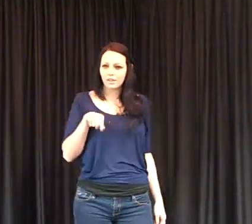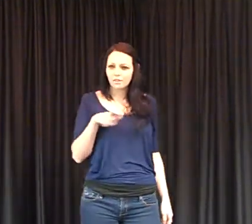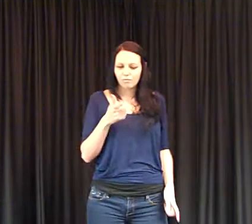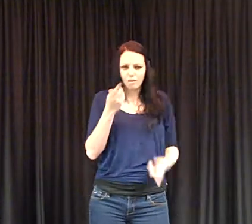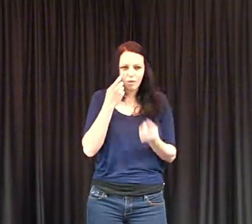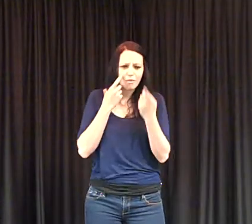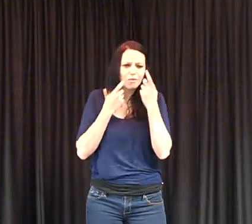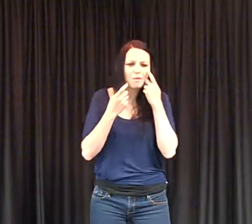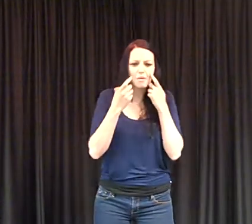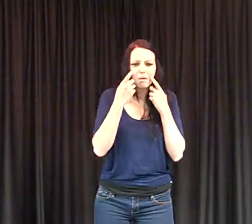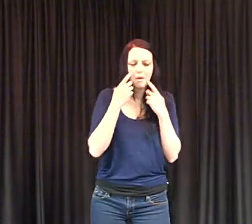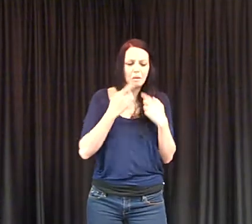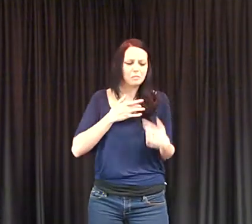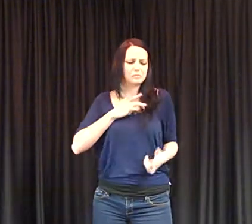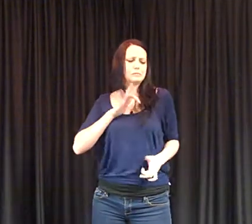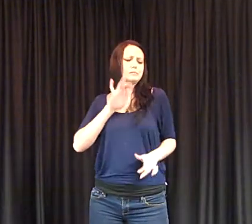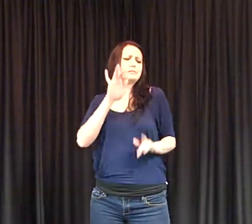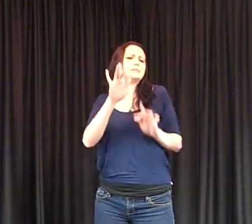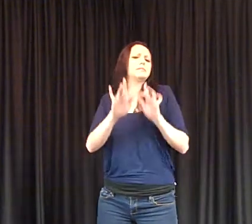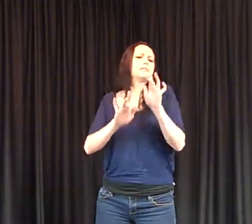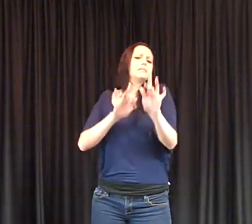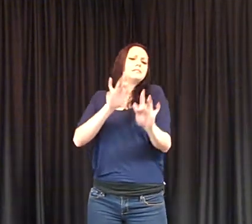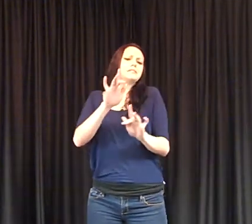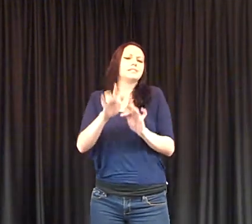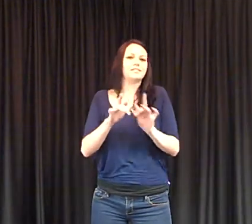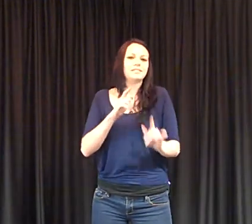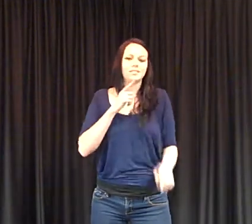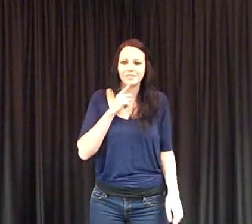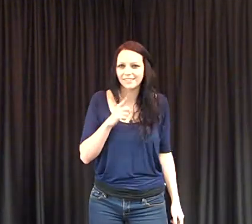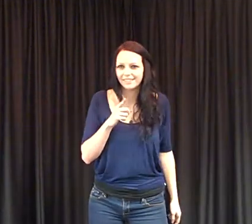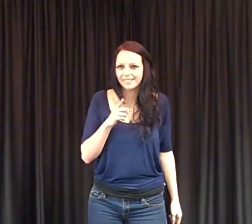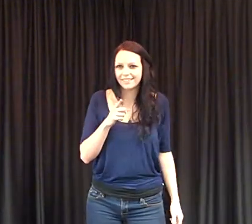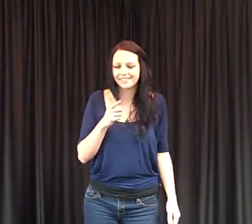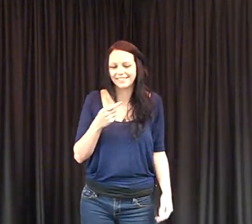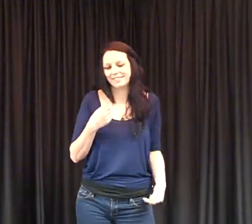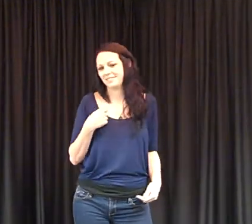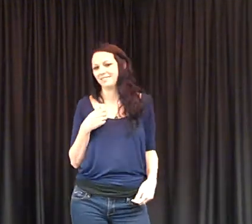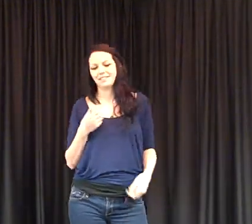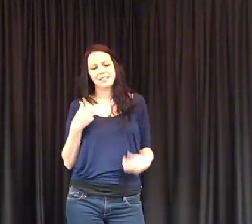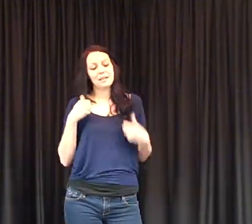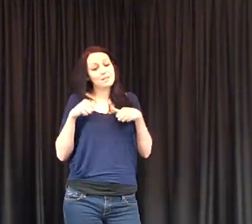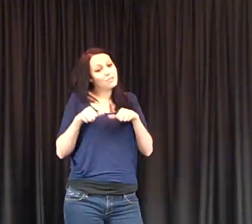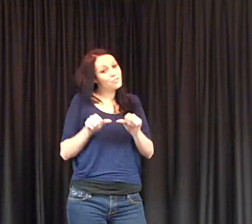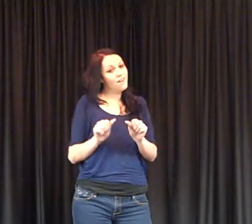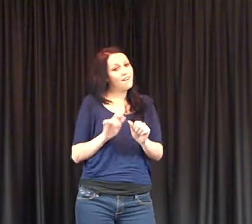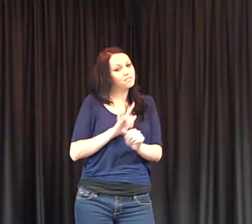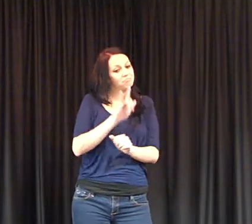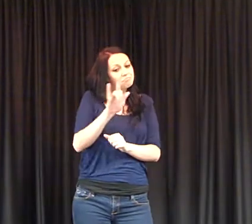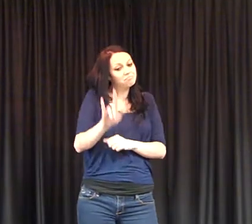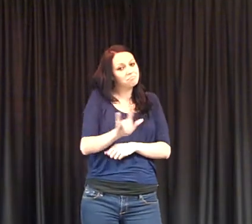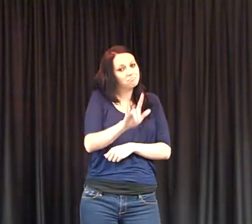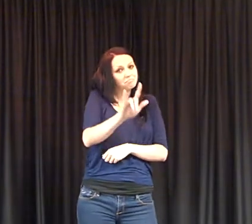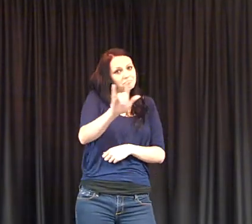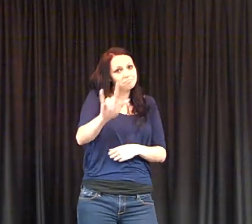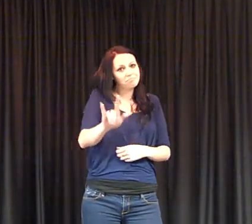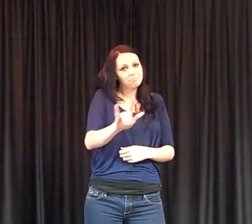Don't be a big deal, don't be so sensitive. We're not playing a game anymore.